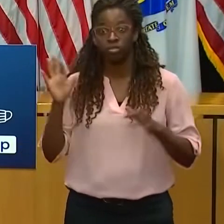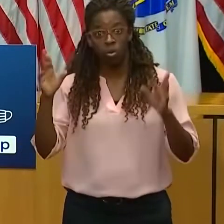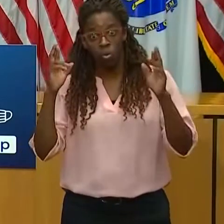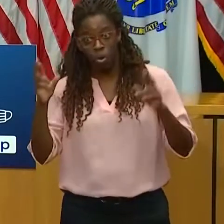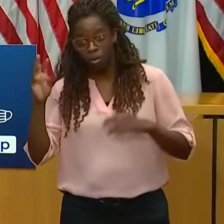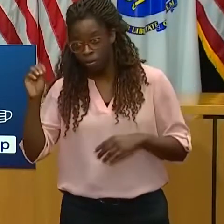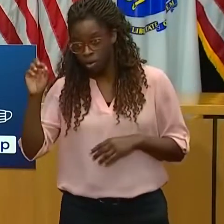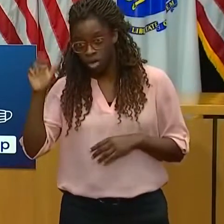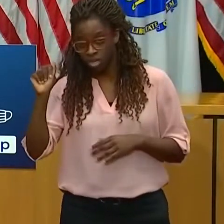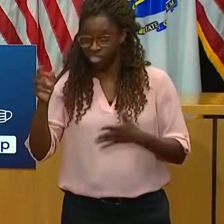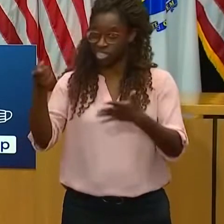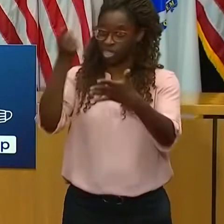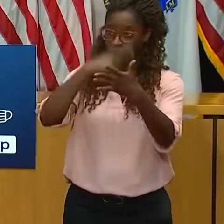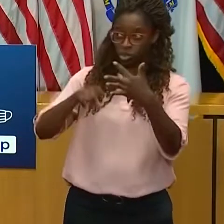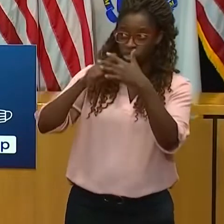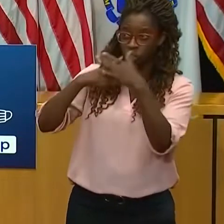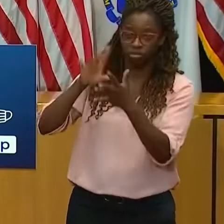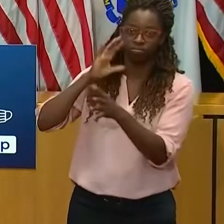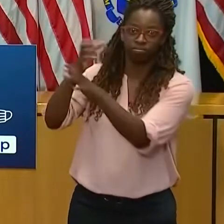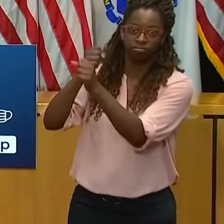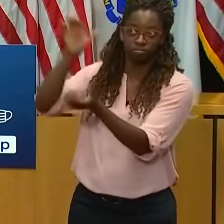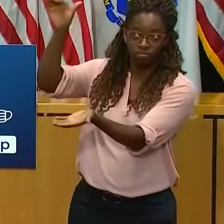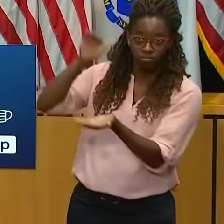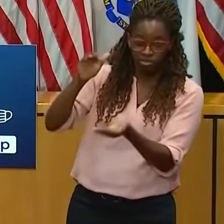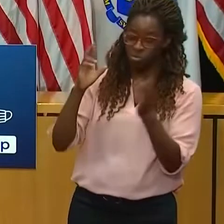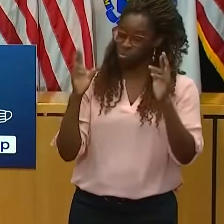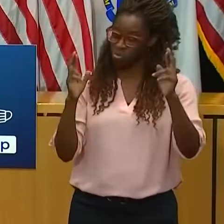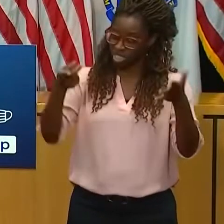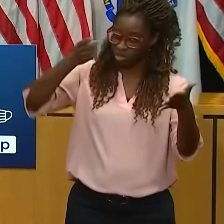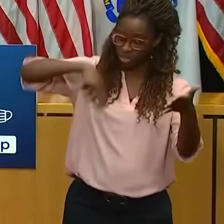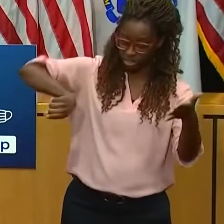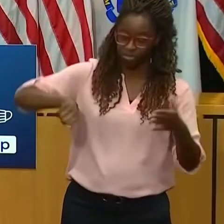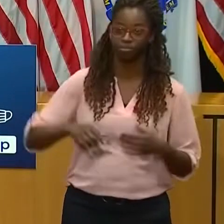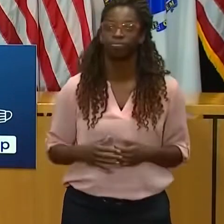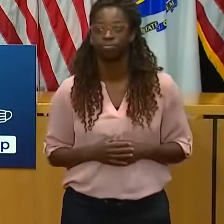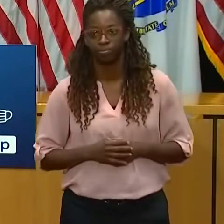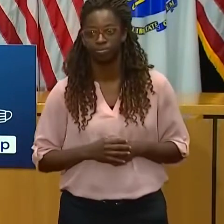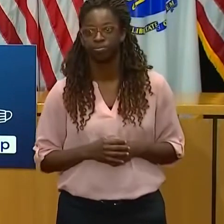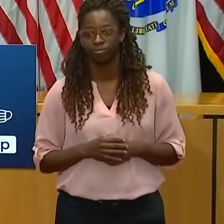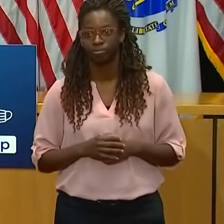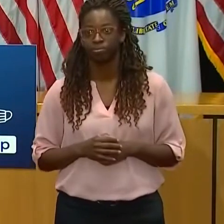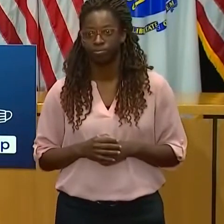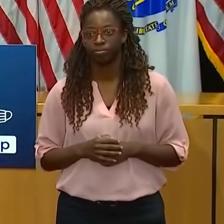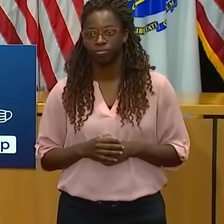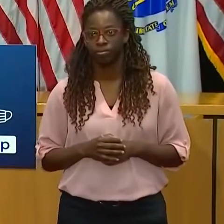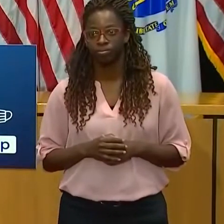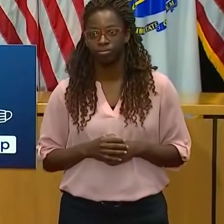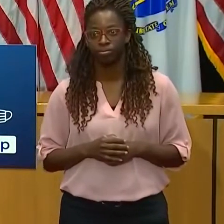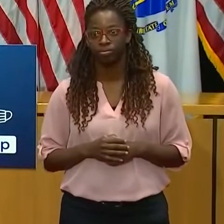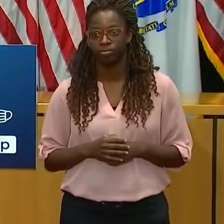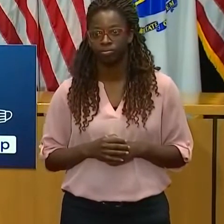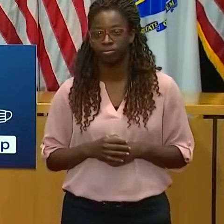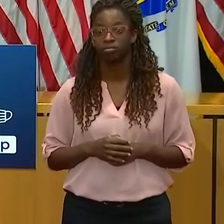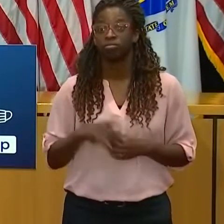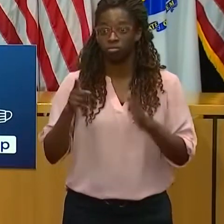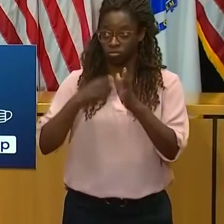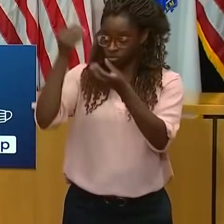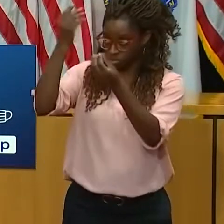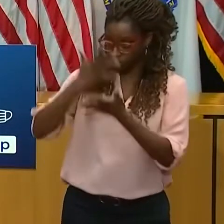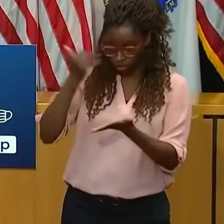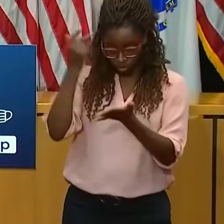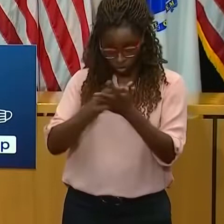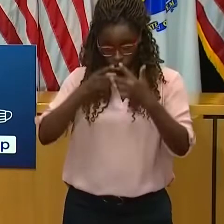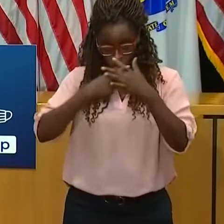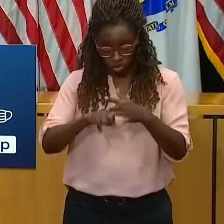next week. As we continue to move forward, we'll continue to provide the latest information that we have available to the